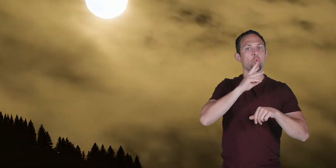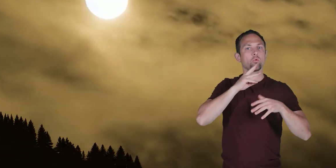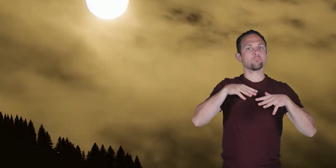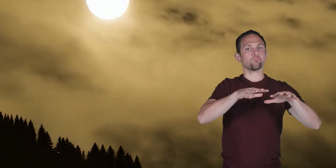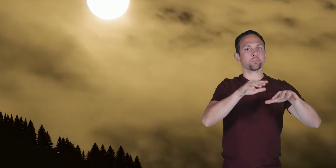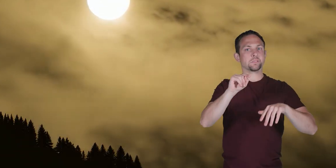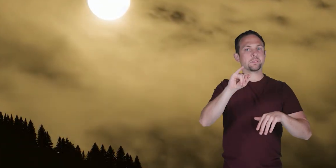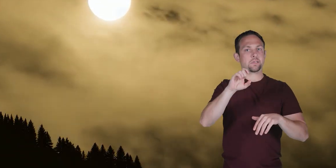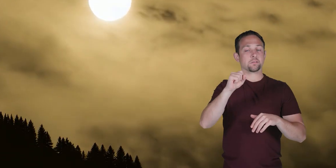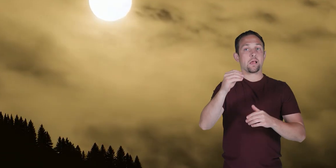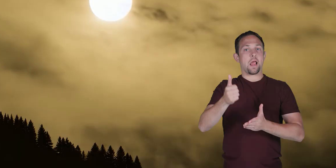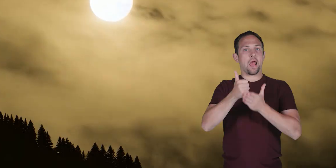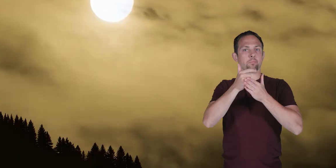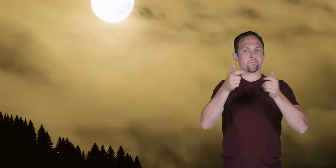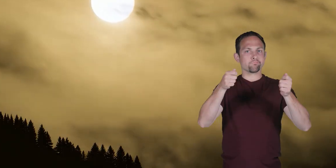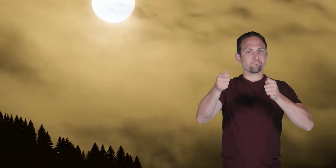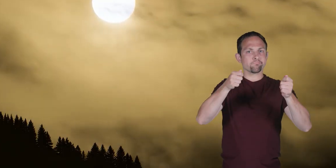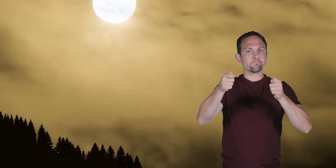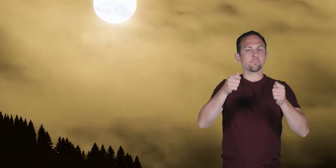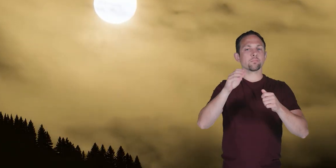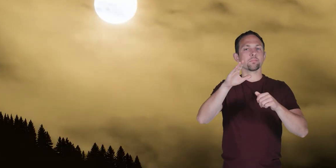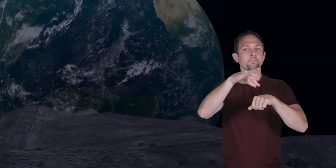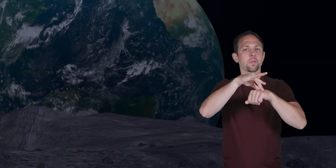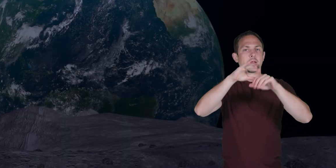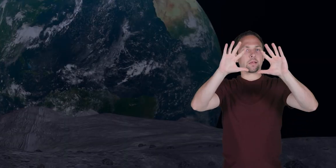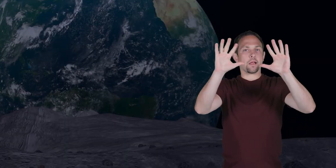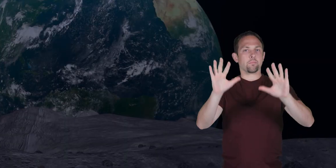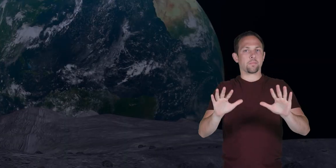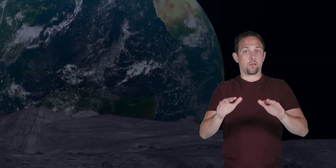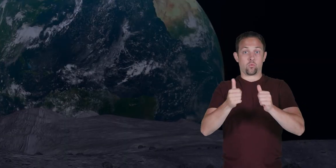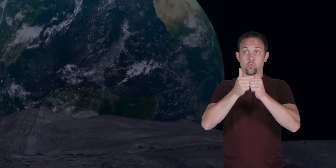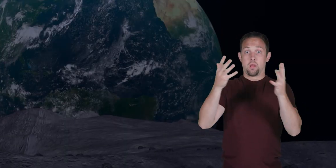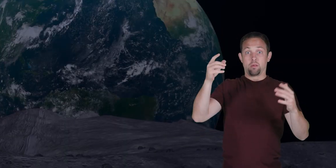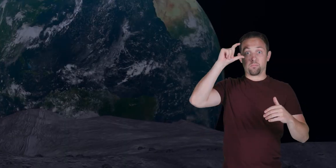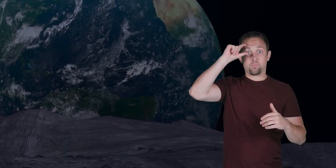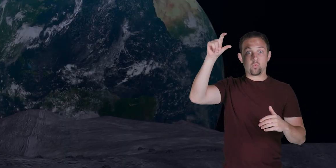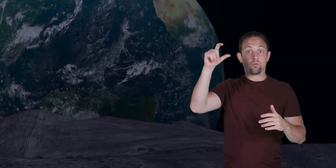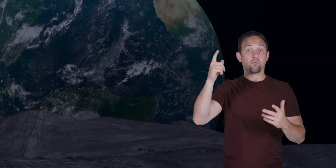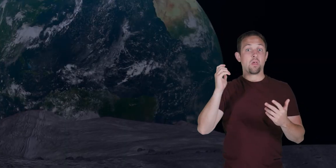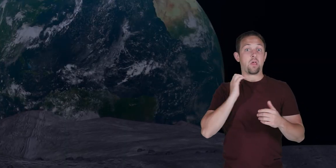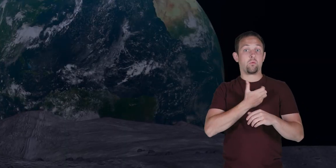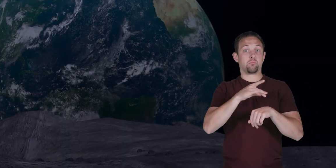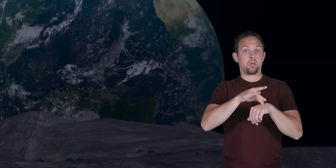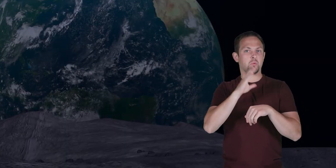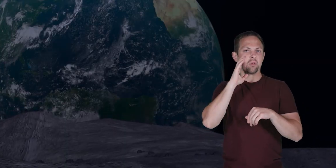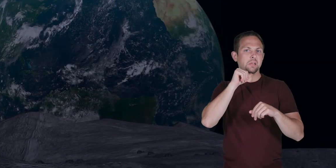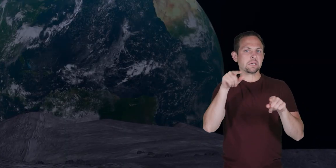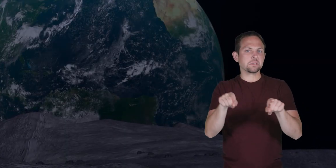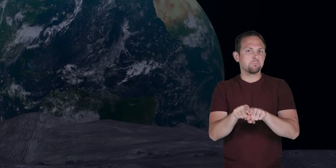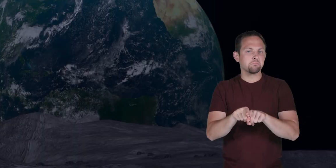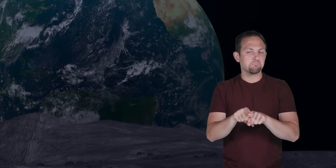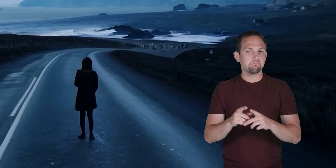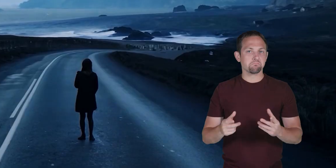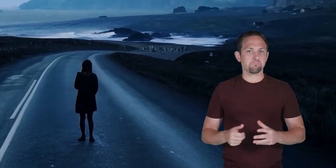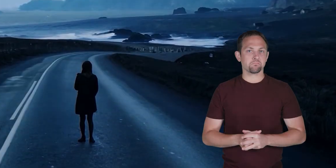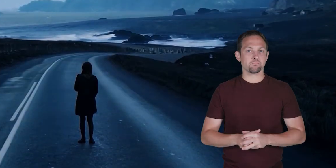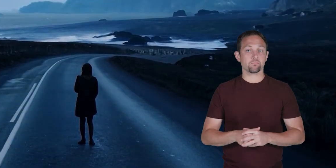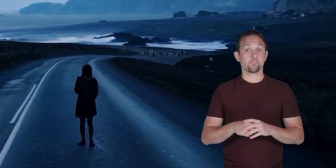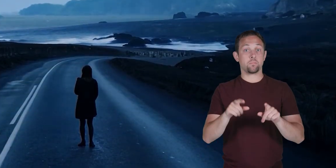helps stabilize the planet's climate without the moon our planet would not be the same it is also the